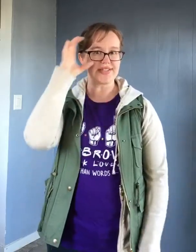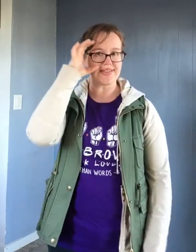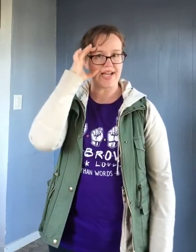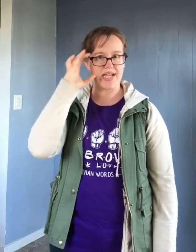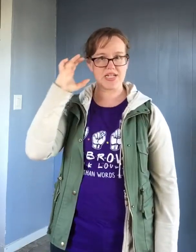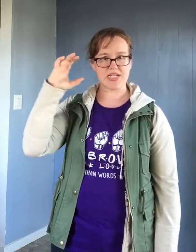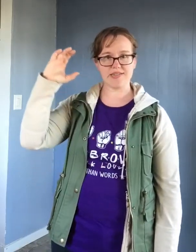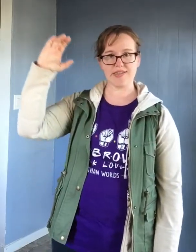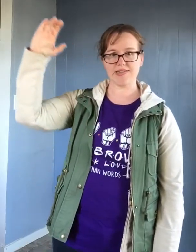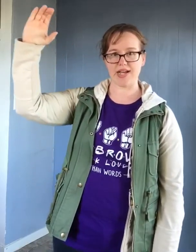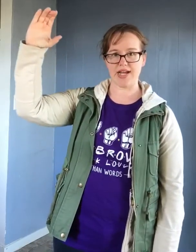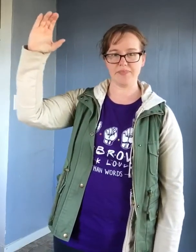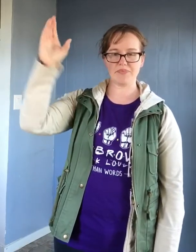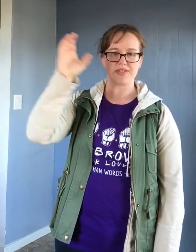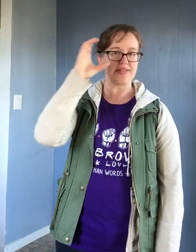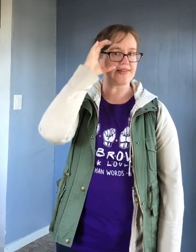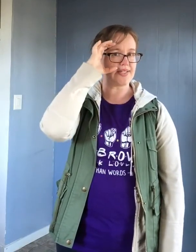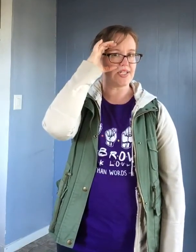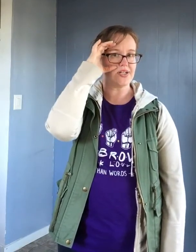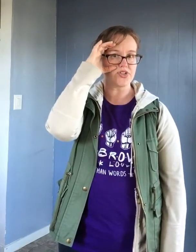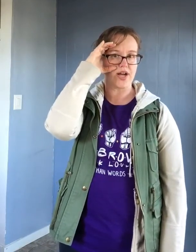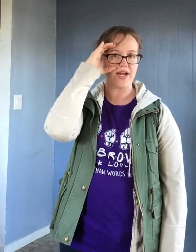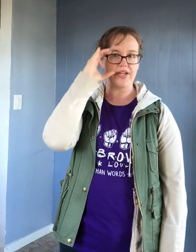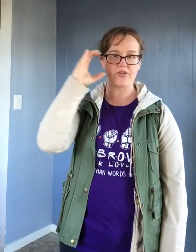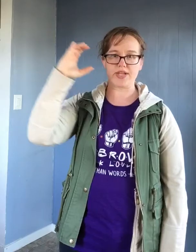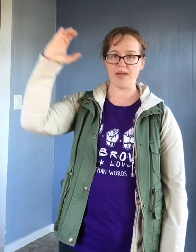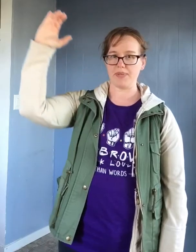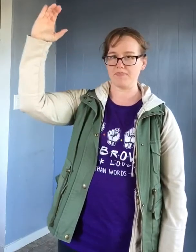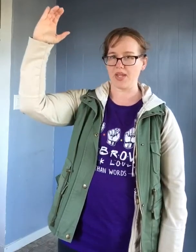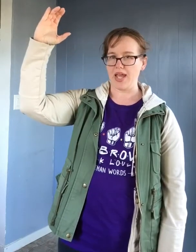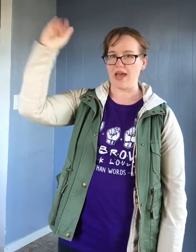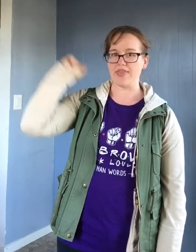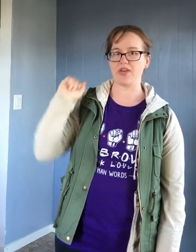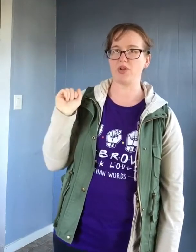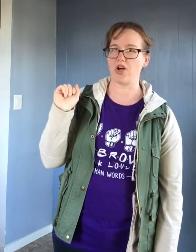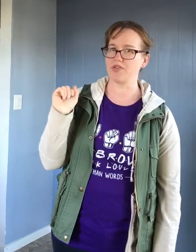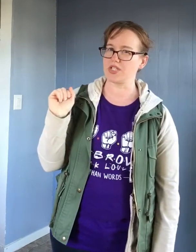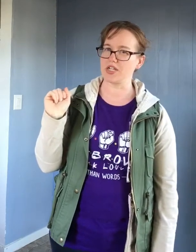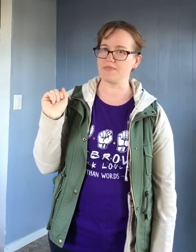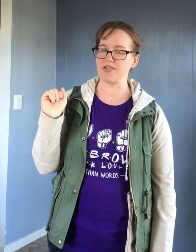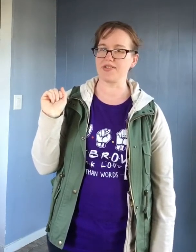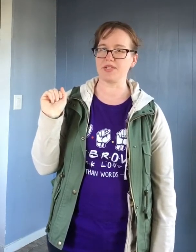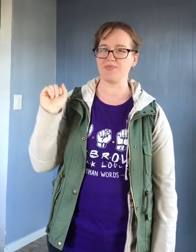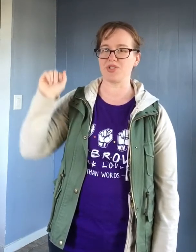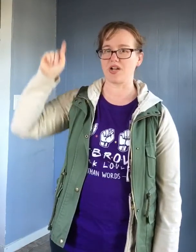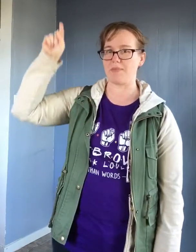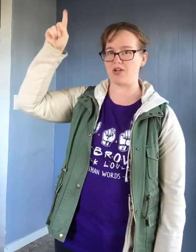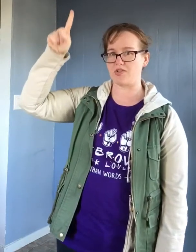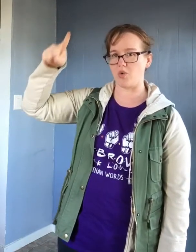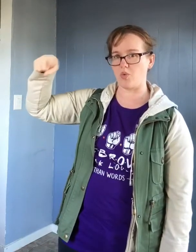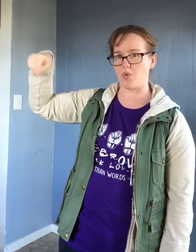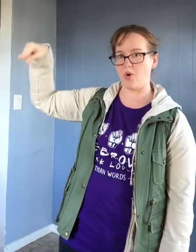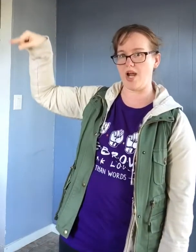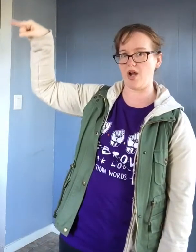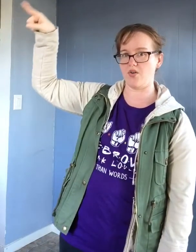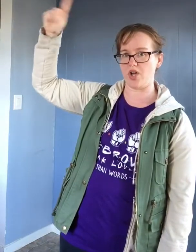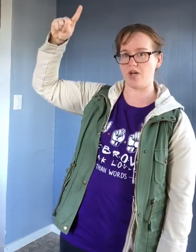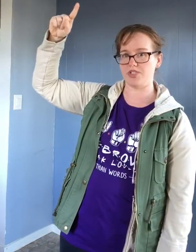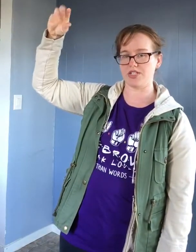the sun is in the sky. The sea on your eye. goes up. And then we also talked about, sometimes we talk about the round object